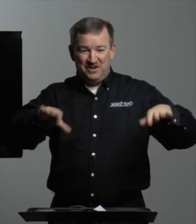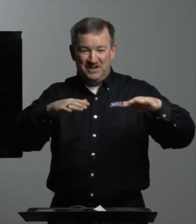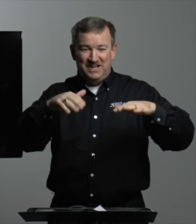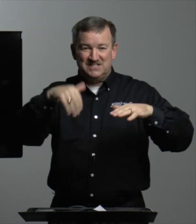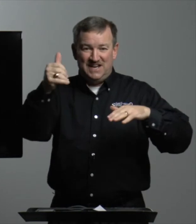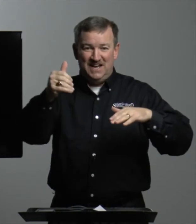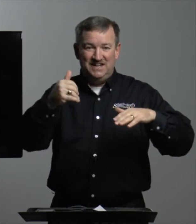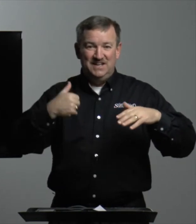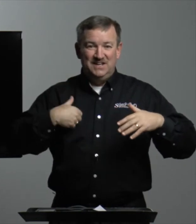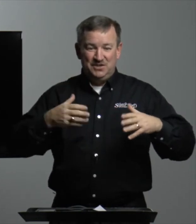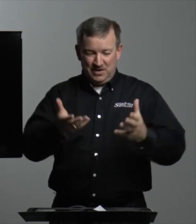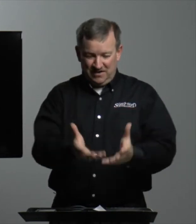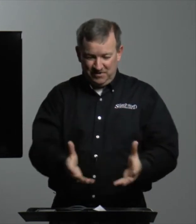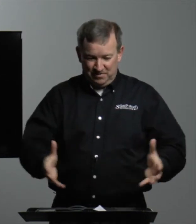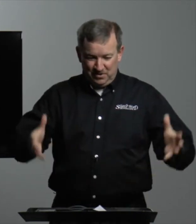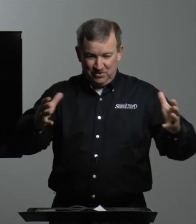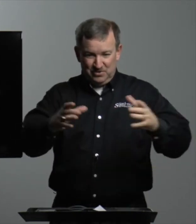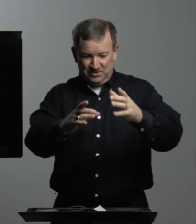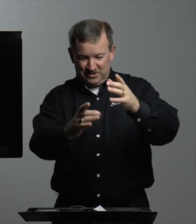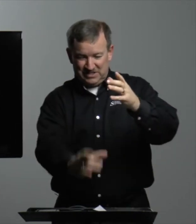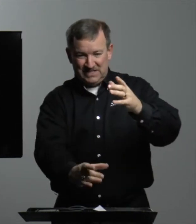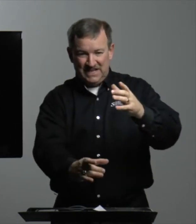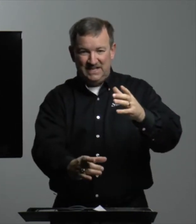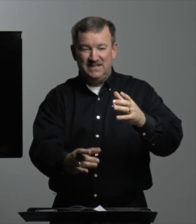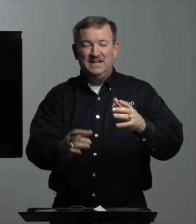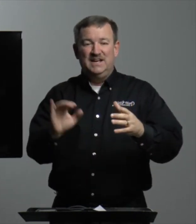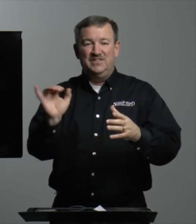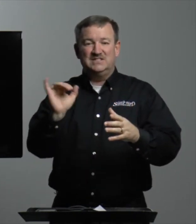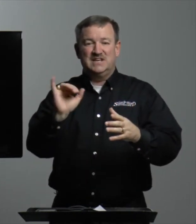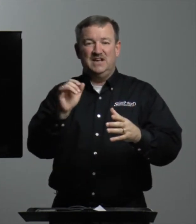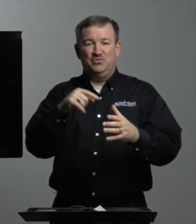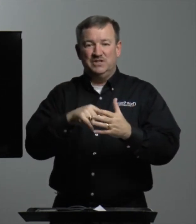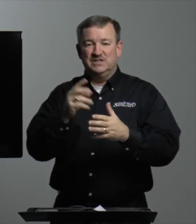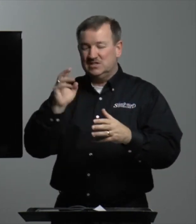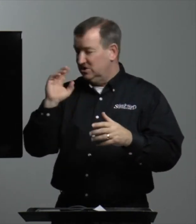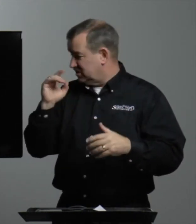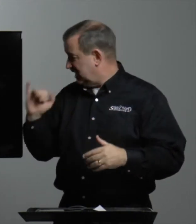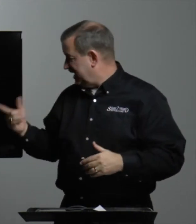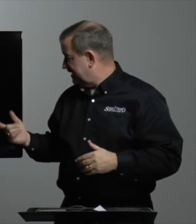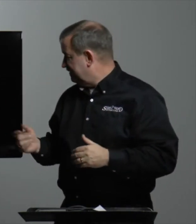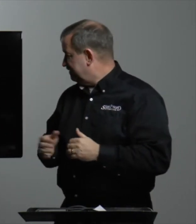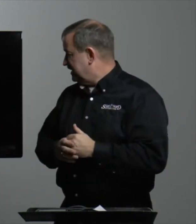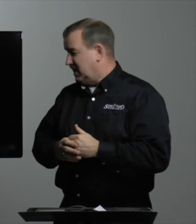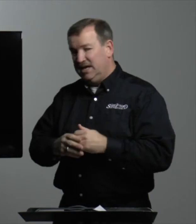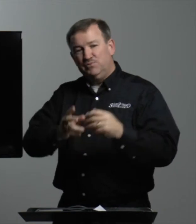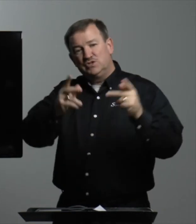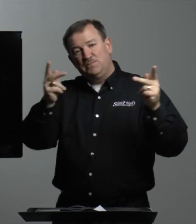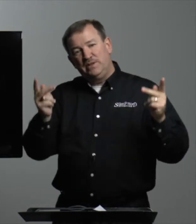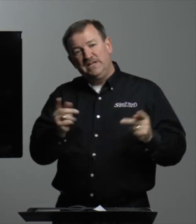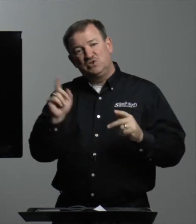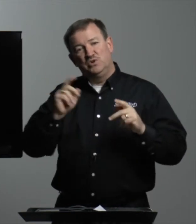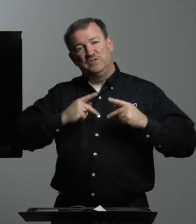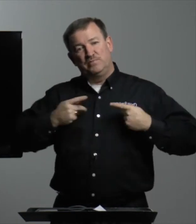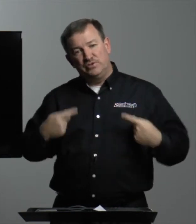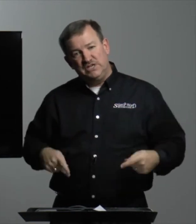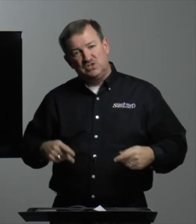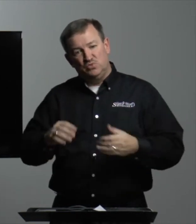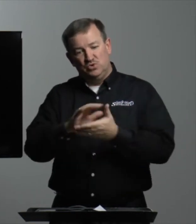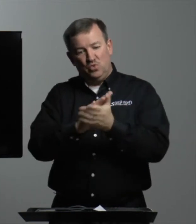yard outside, you have the bowl and on a stand. And that's kind of what this looked like. It was a place where the priest would